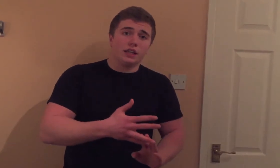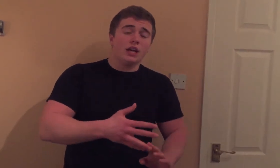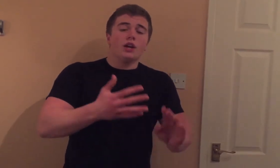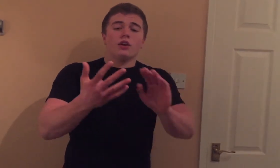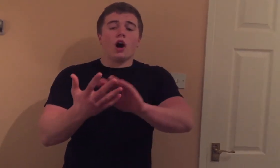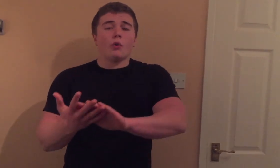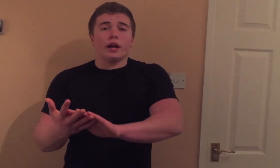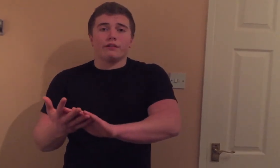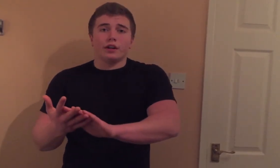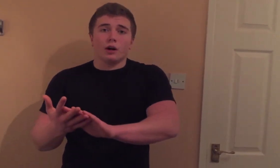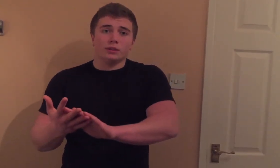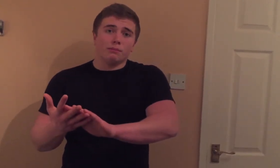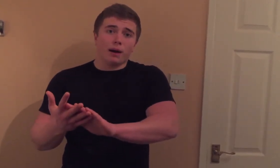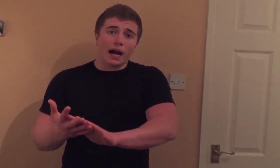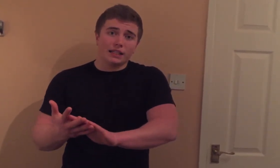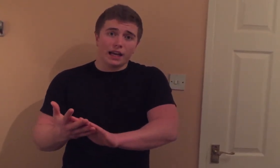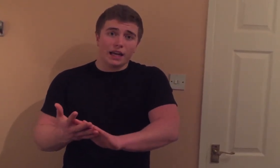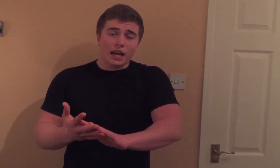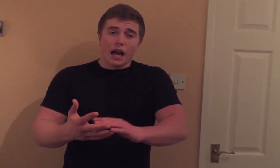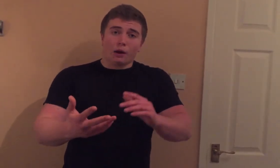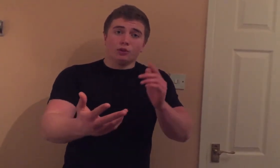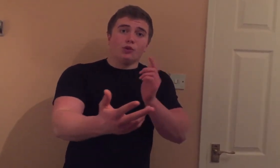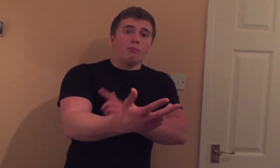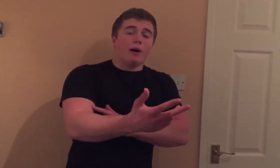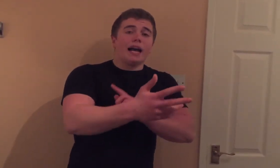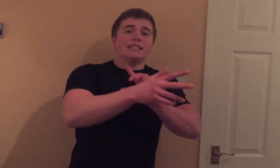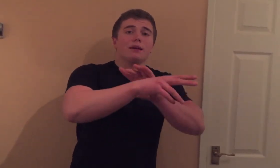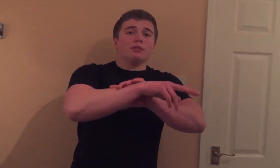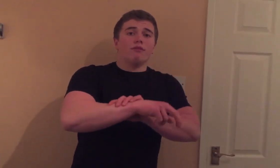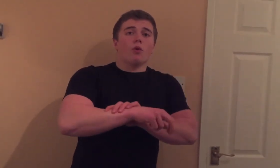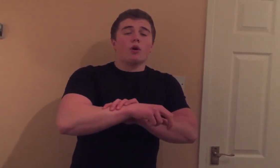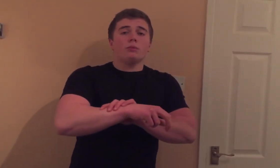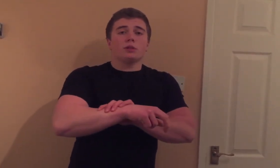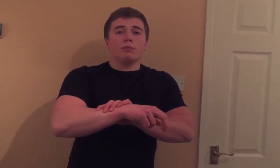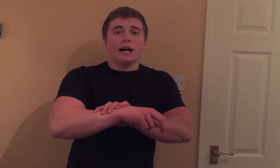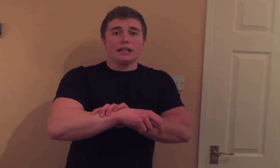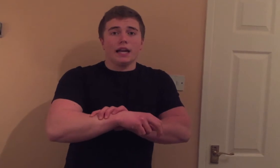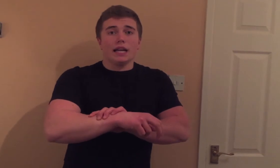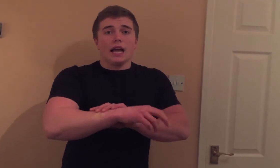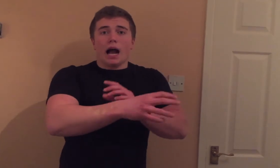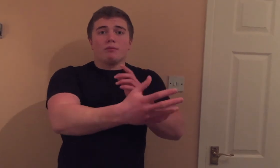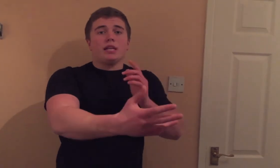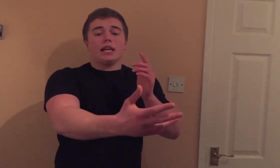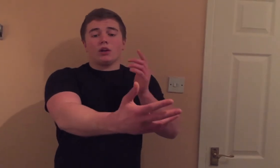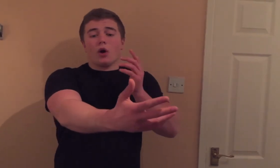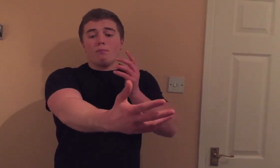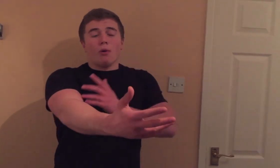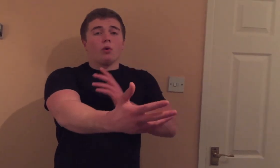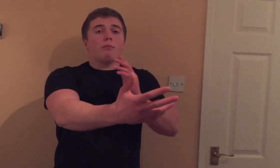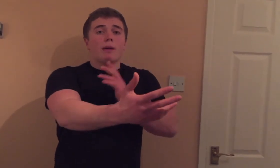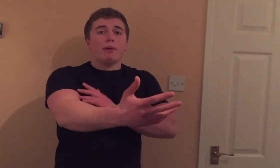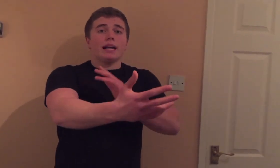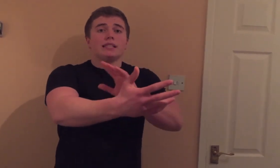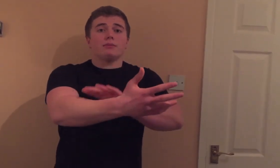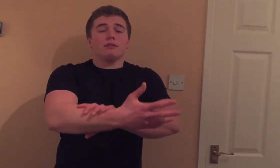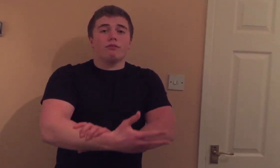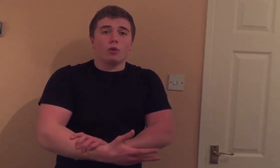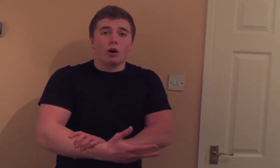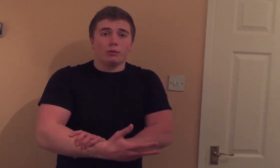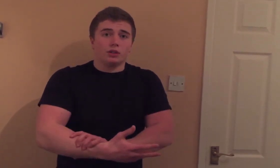Now, whenever it comes to back day, I was doing biceps and forearms and back day. I'm taking out both my biceps and forearms.